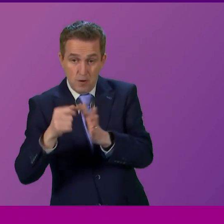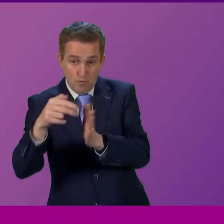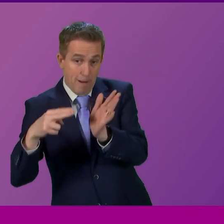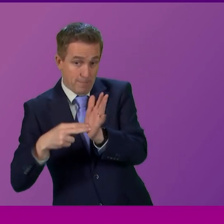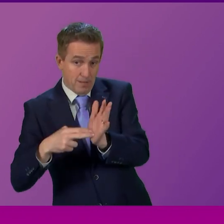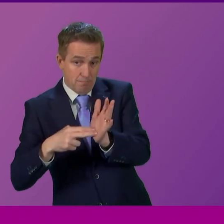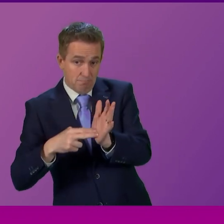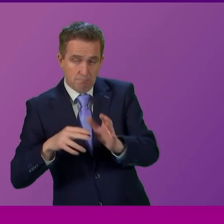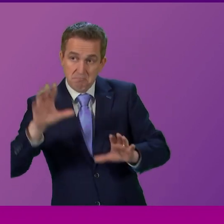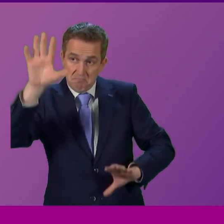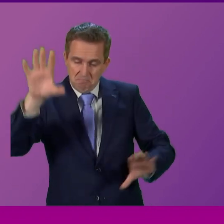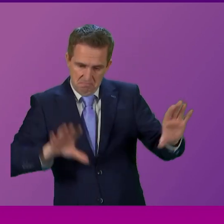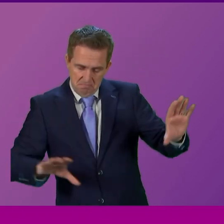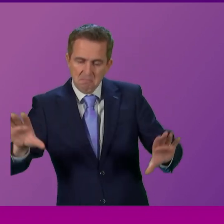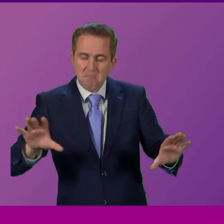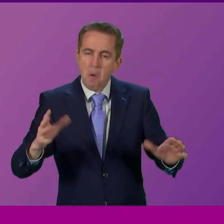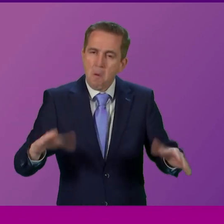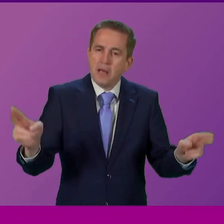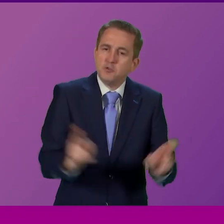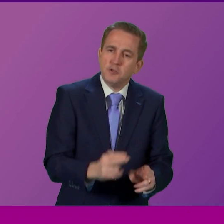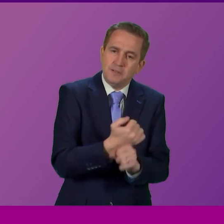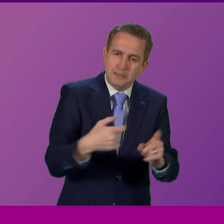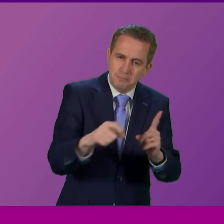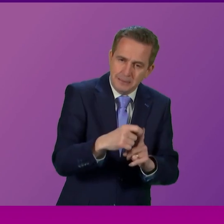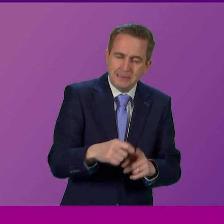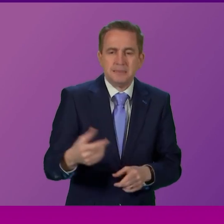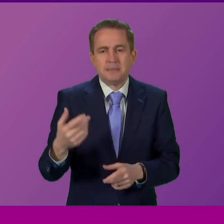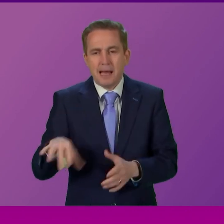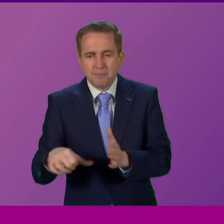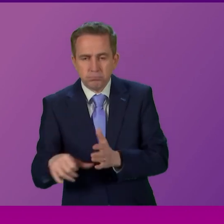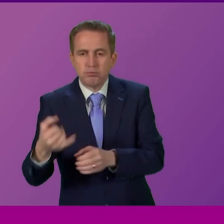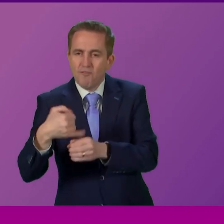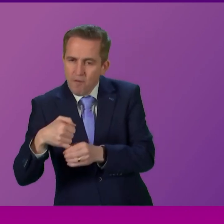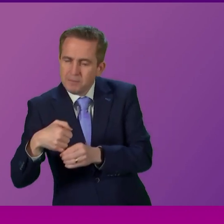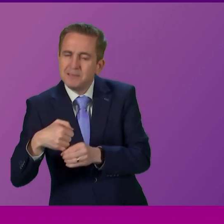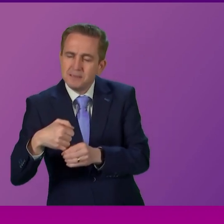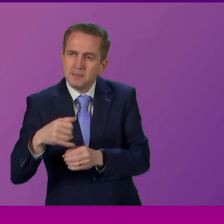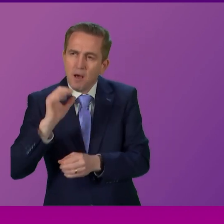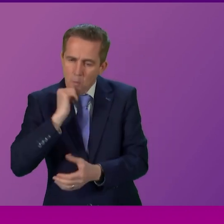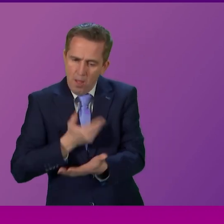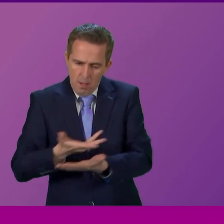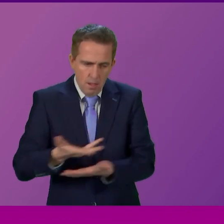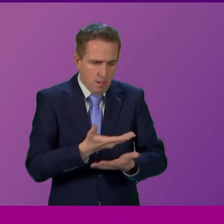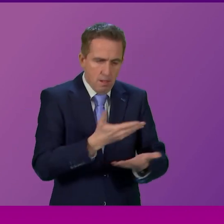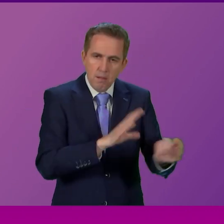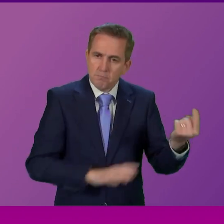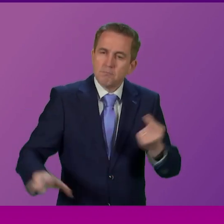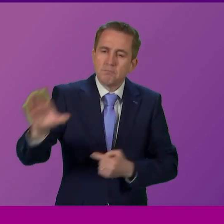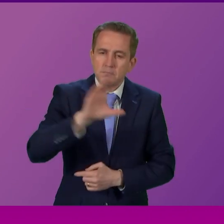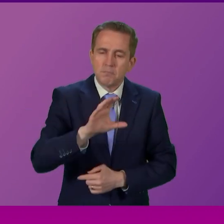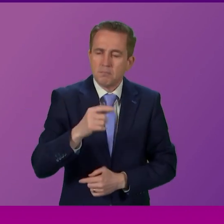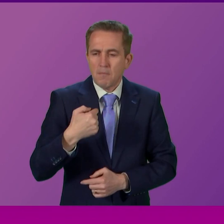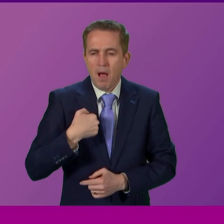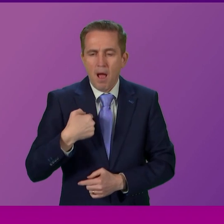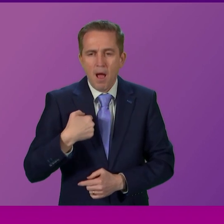to general practice and also in relation to community pharmacy so i'll continue those conversations what i'll do on the back of Finlay Carson's